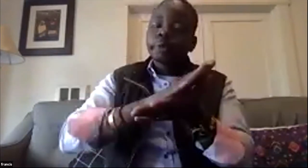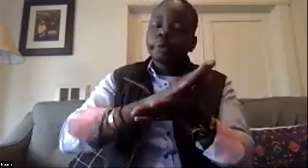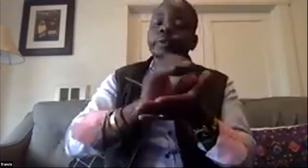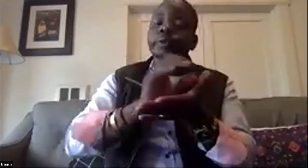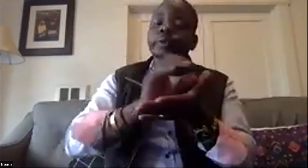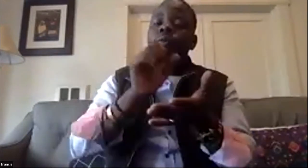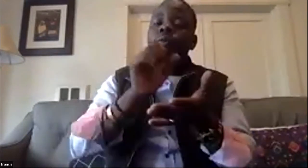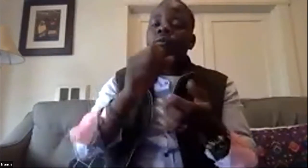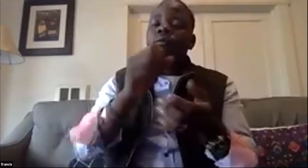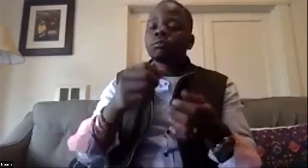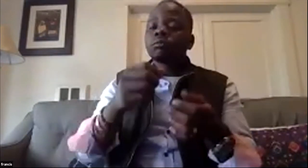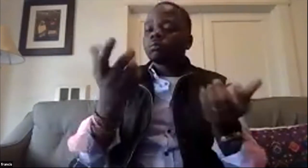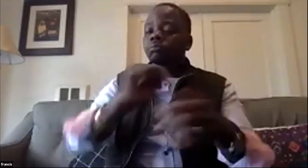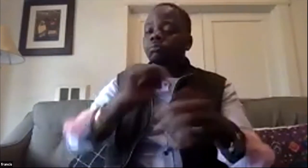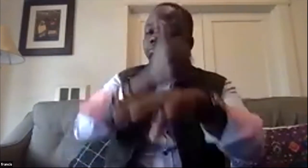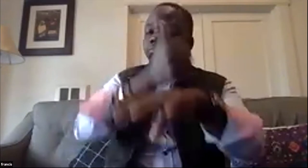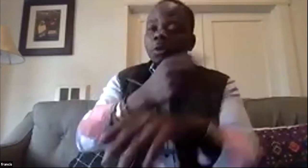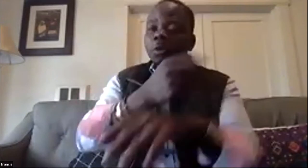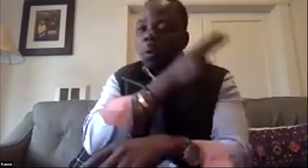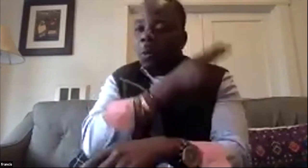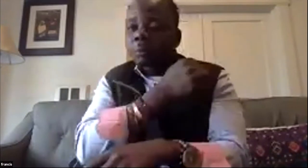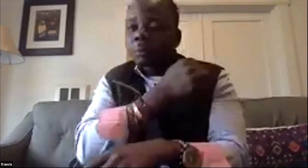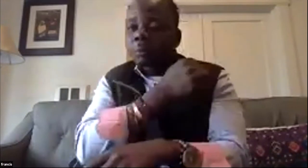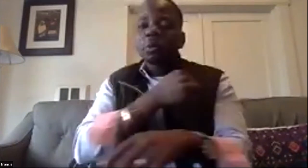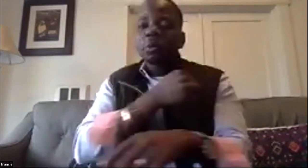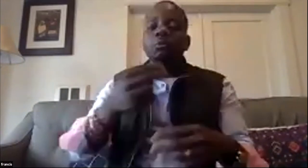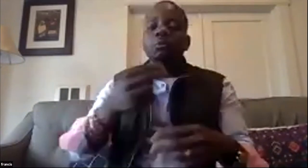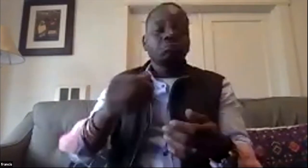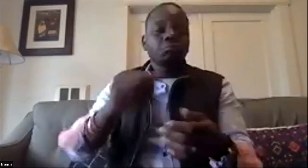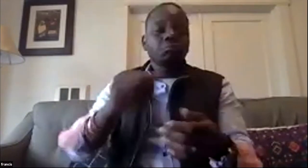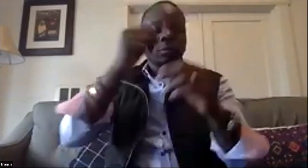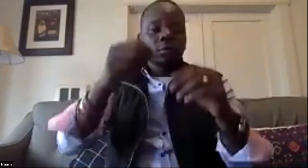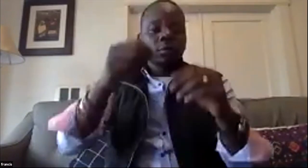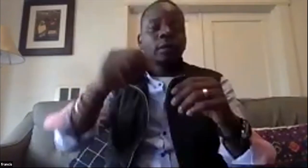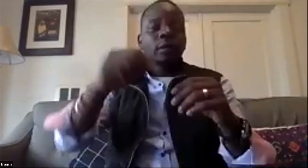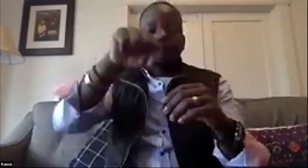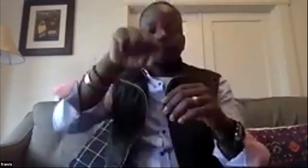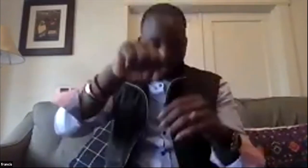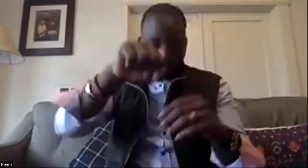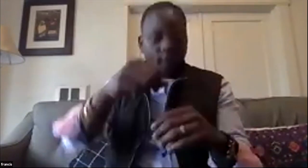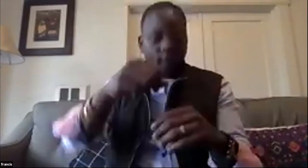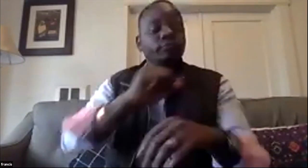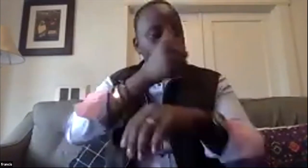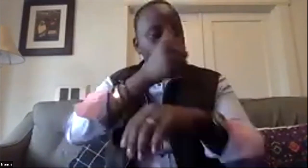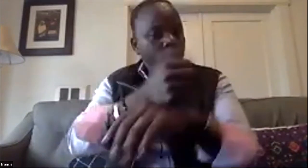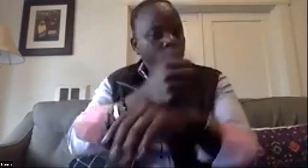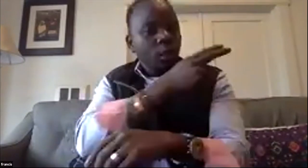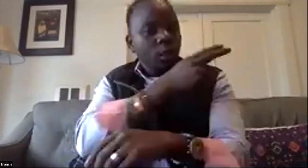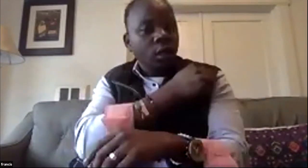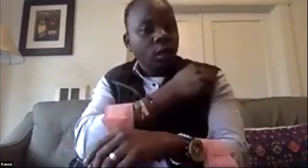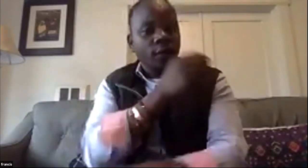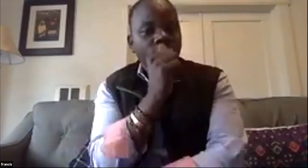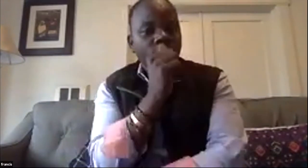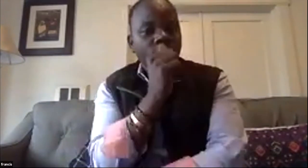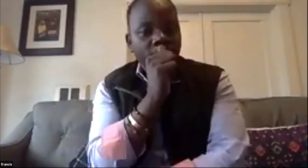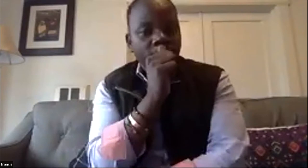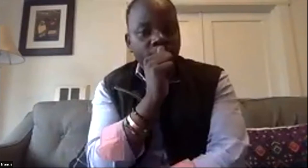helping us develop and build the school so wait wait wait so francis you you told me